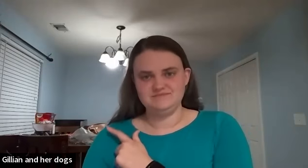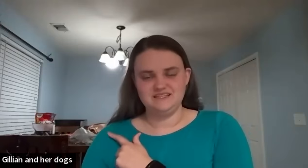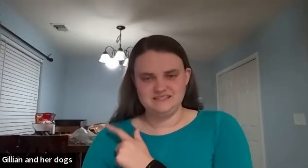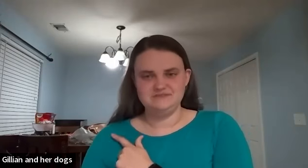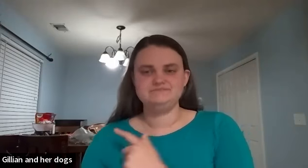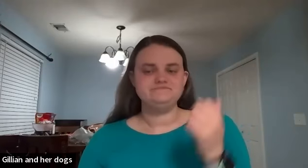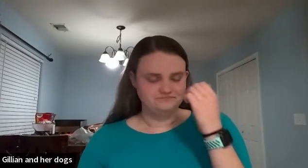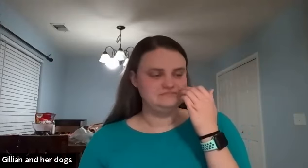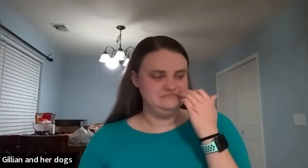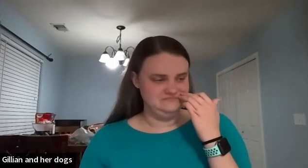lazy mm